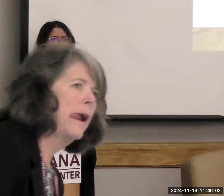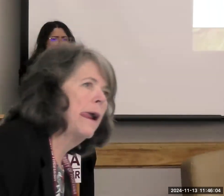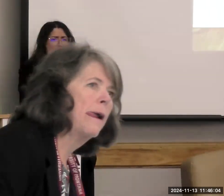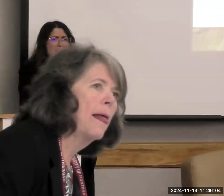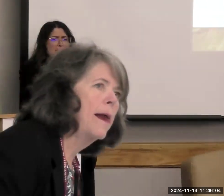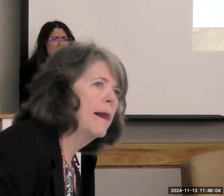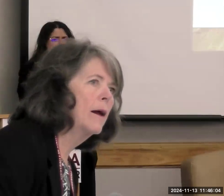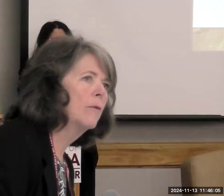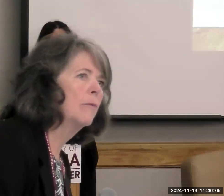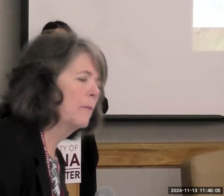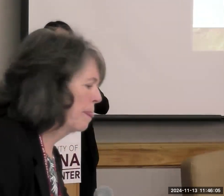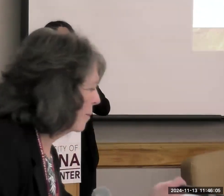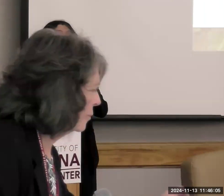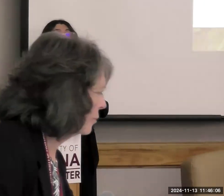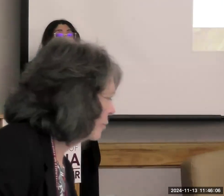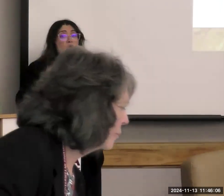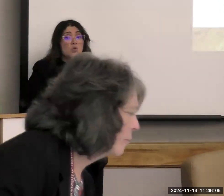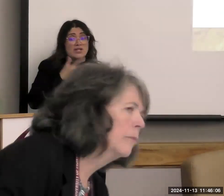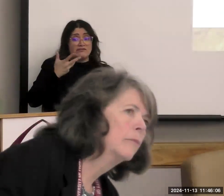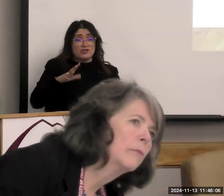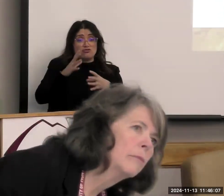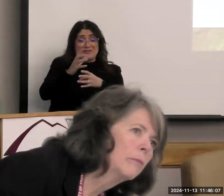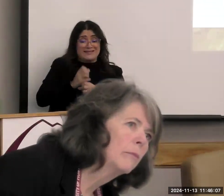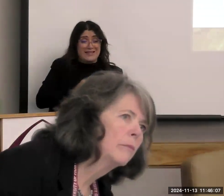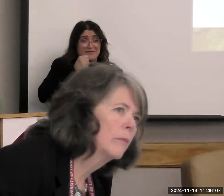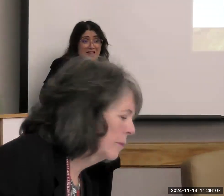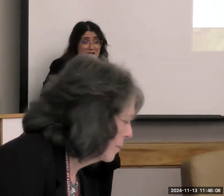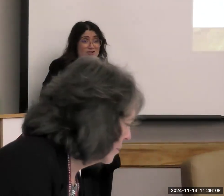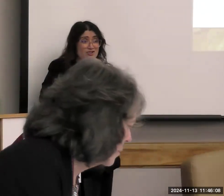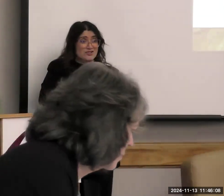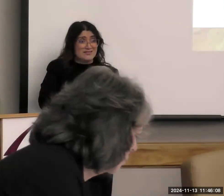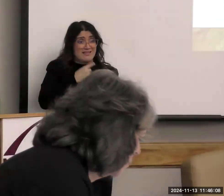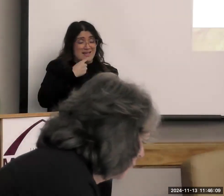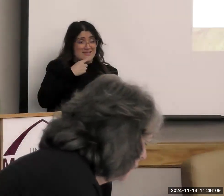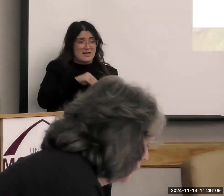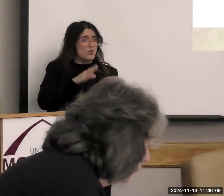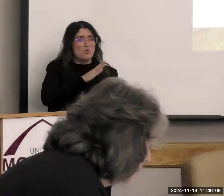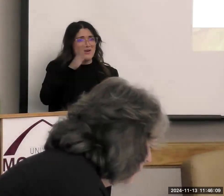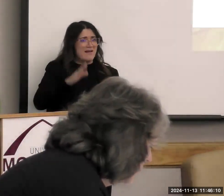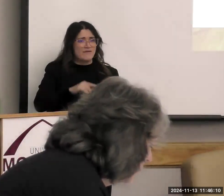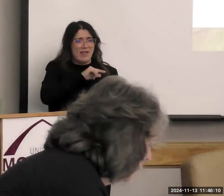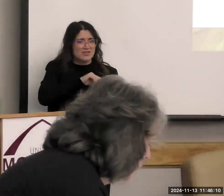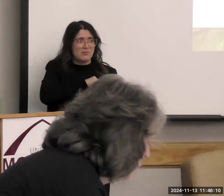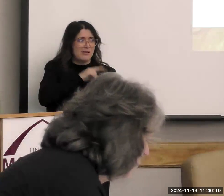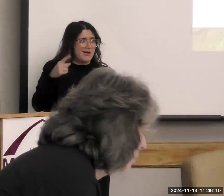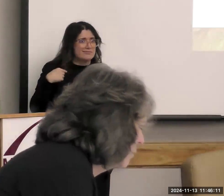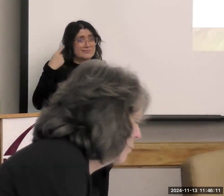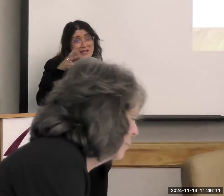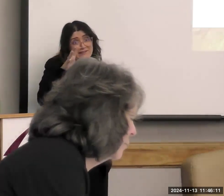We all received letters that said that we were never eligible after they took them 50 years to figure that out. But